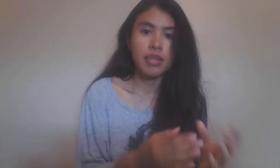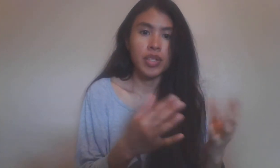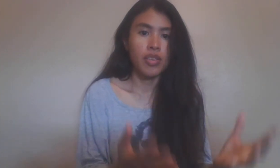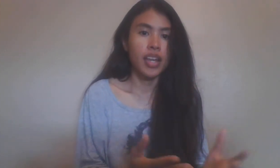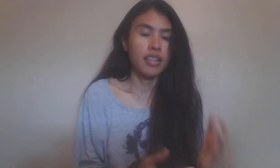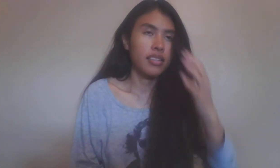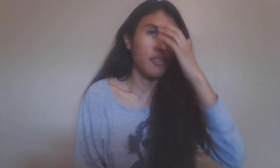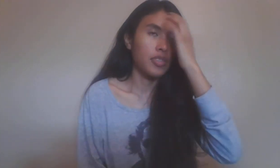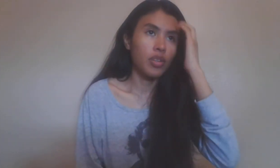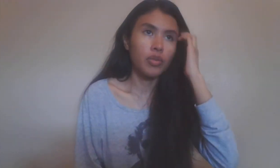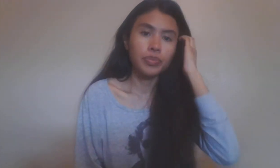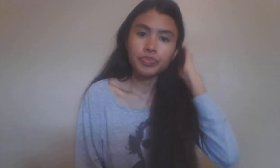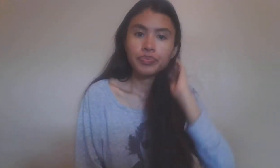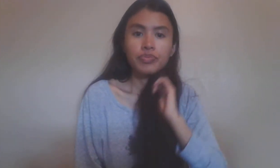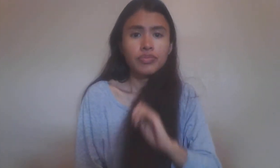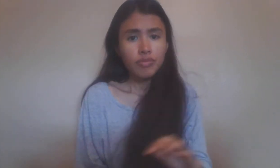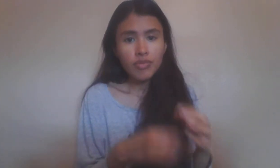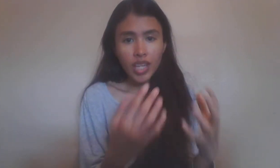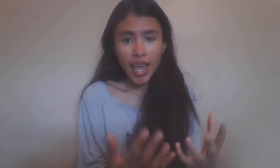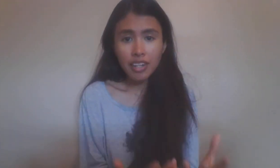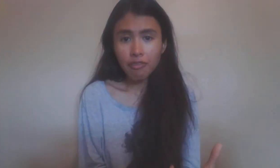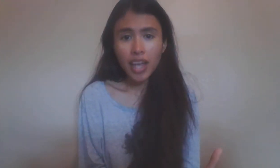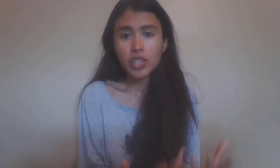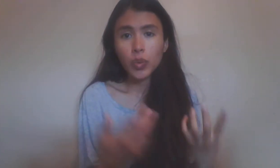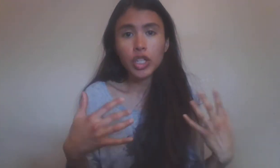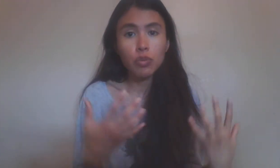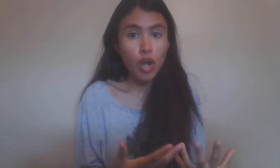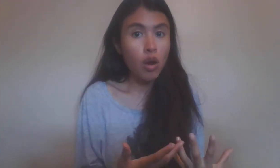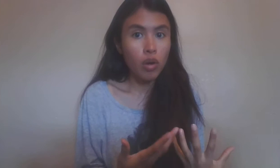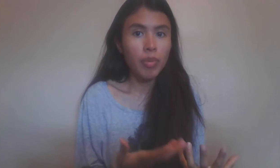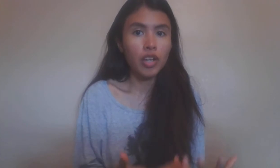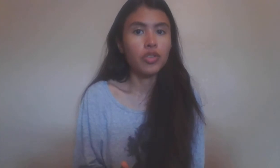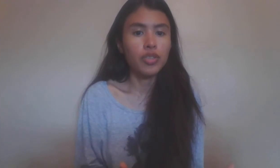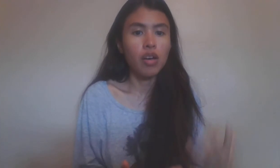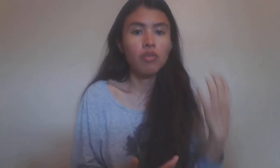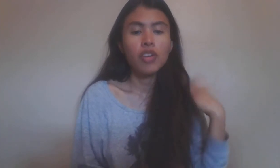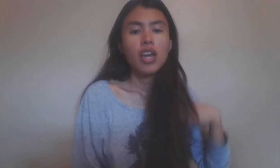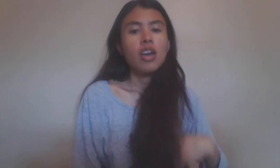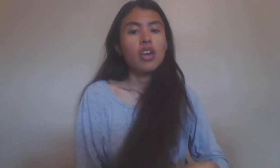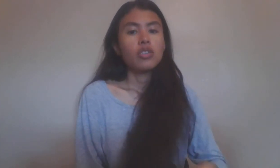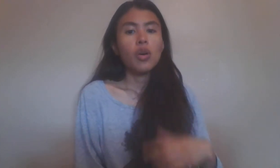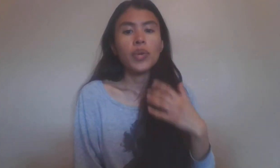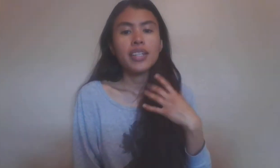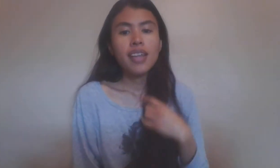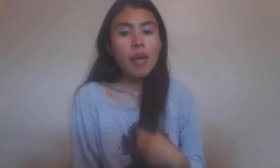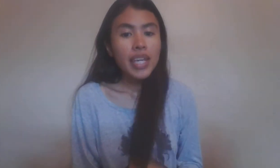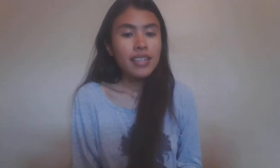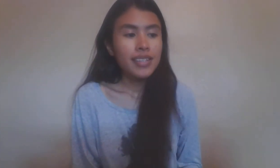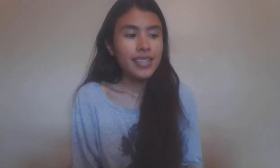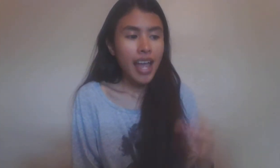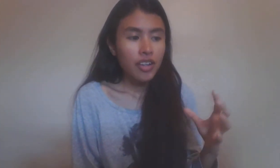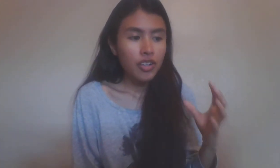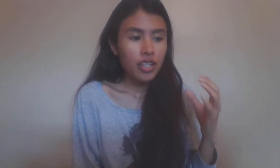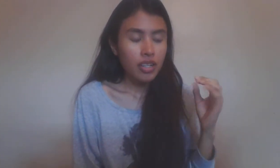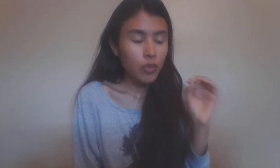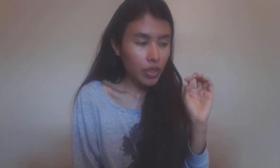and all that kind of stuff. So and defines what you know about yourself. So when it's coming into Saturn when